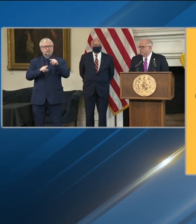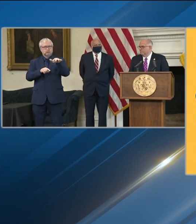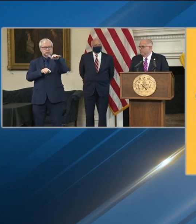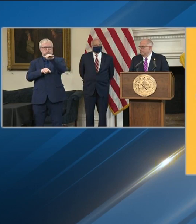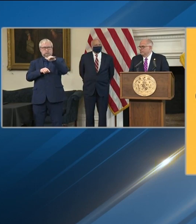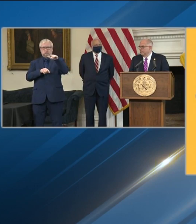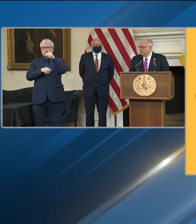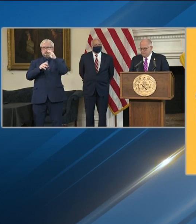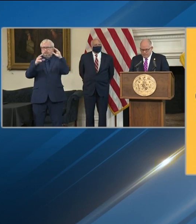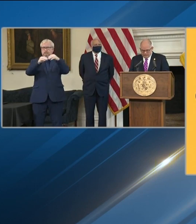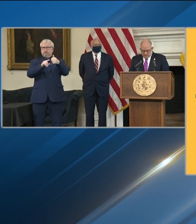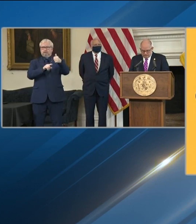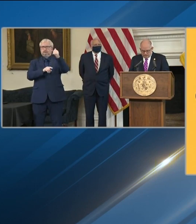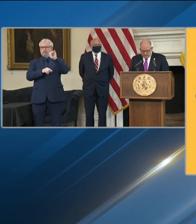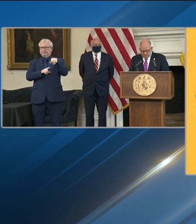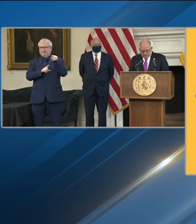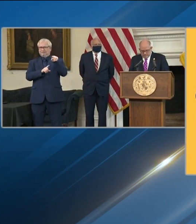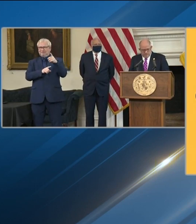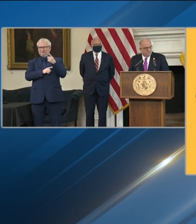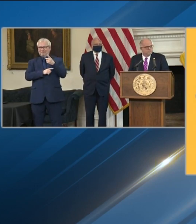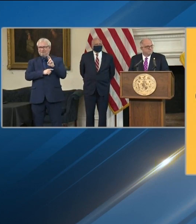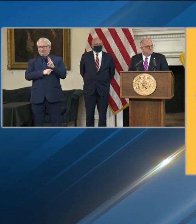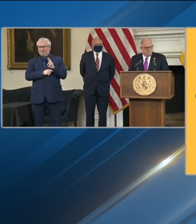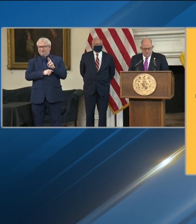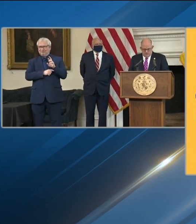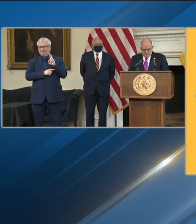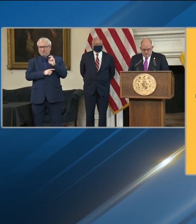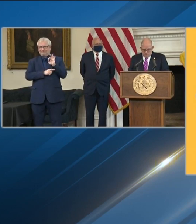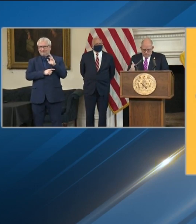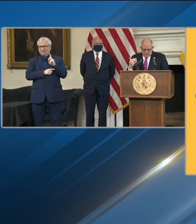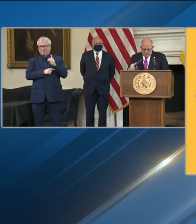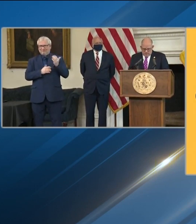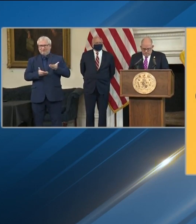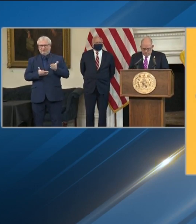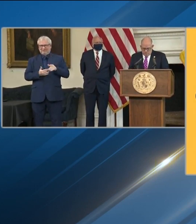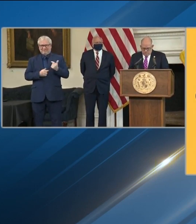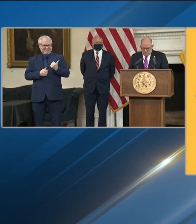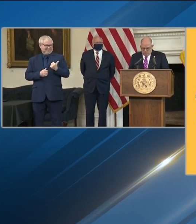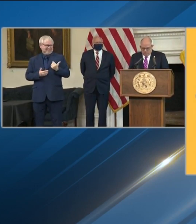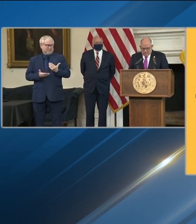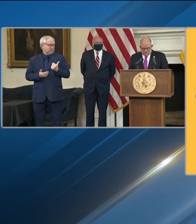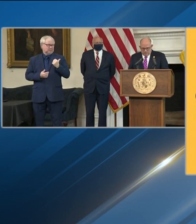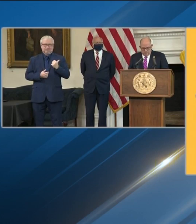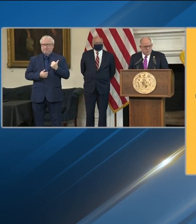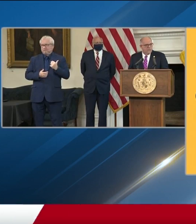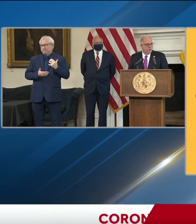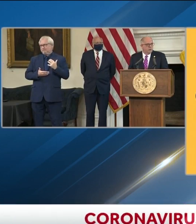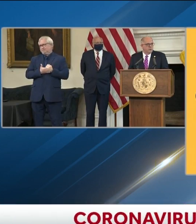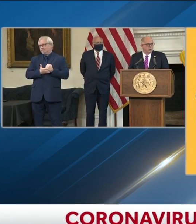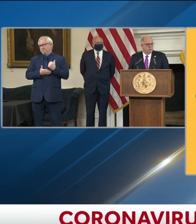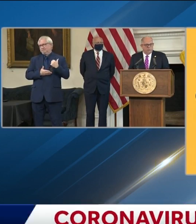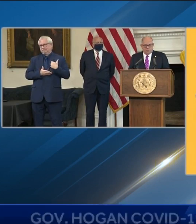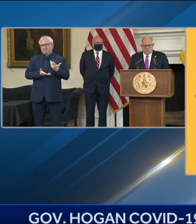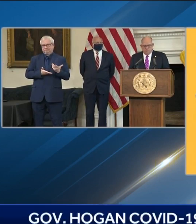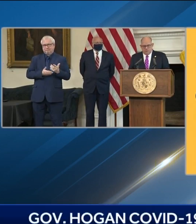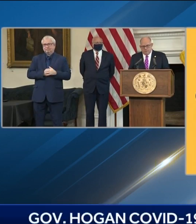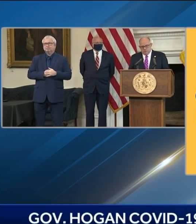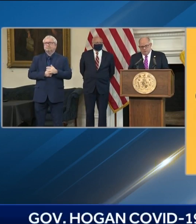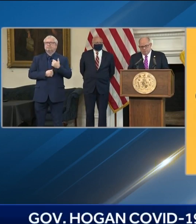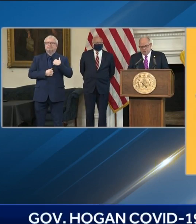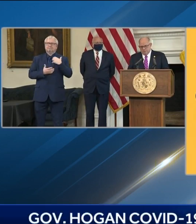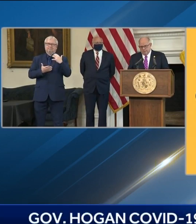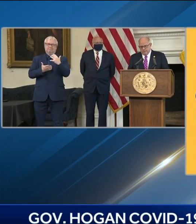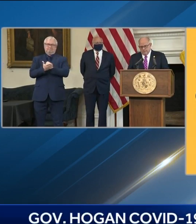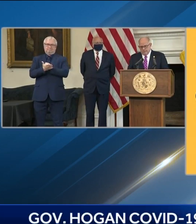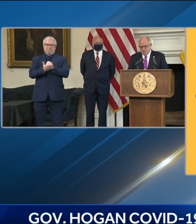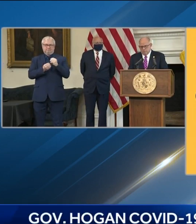together with him throughout the pandemic. When we met here in Annapolis in January, shortly before he